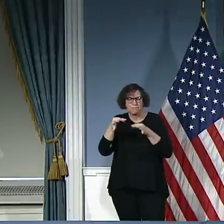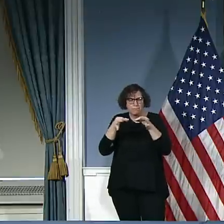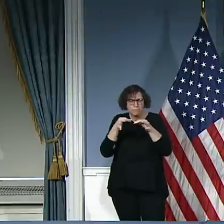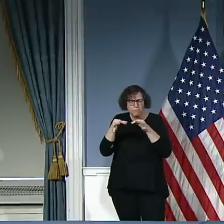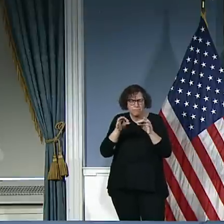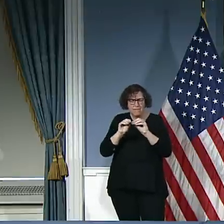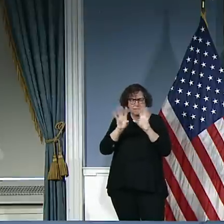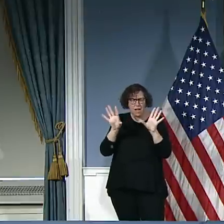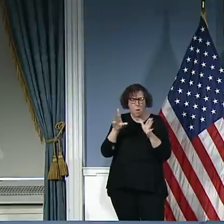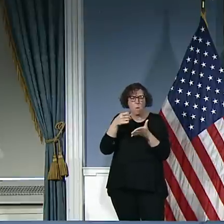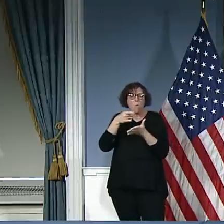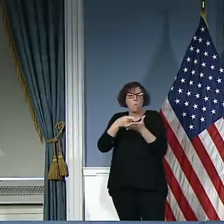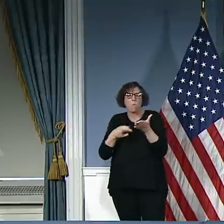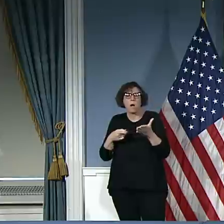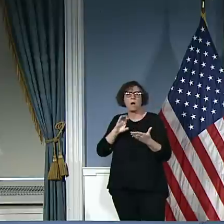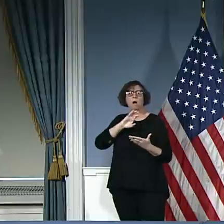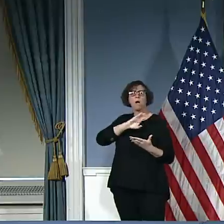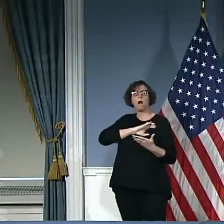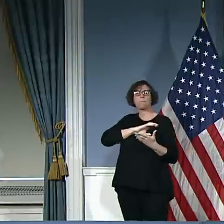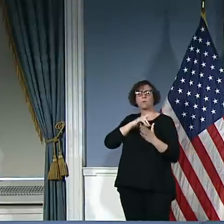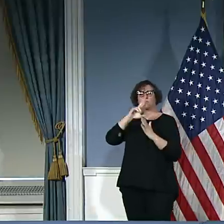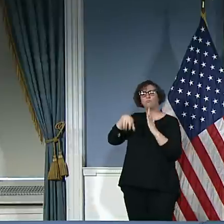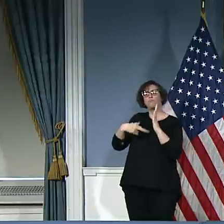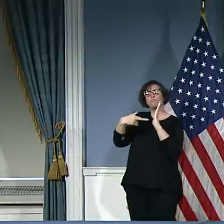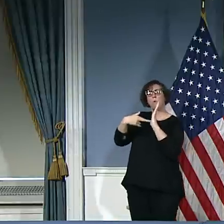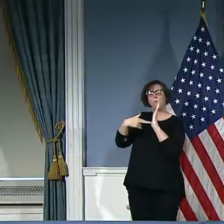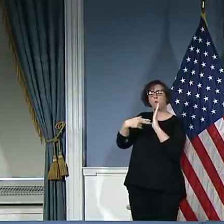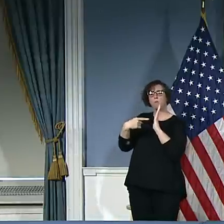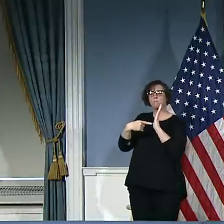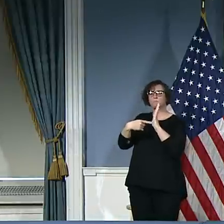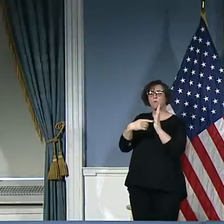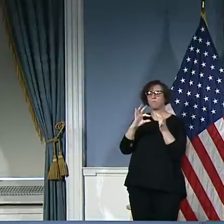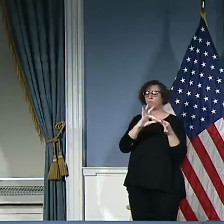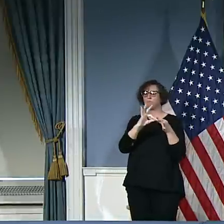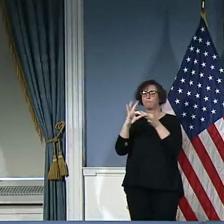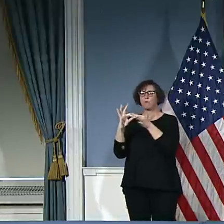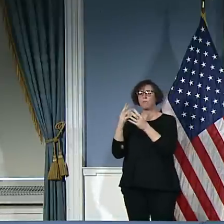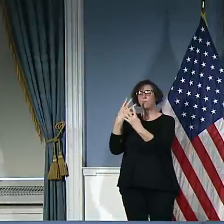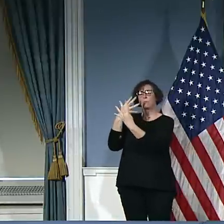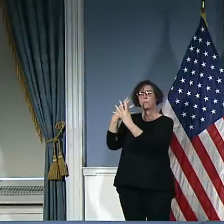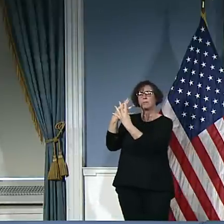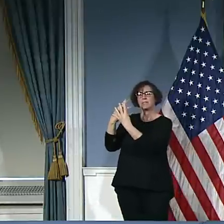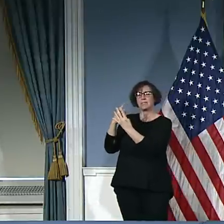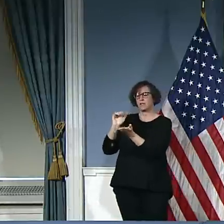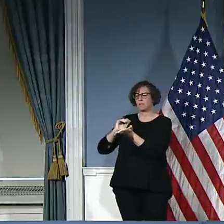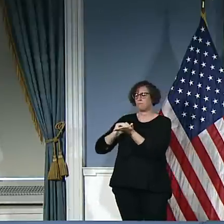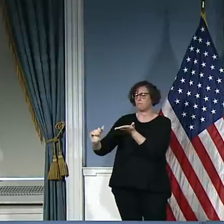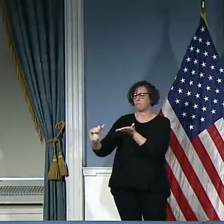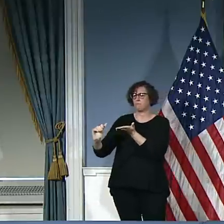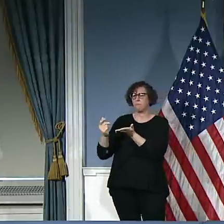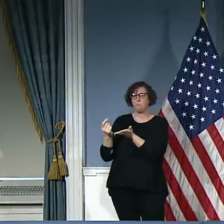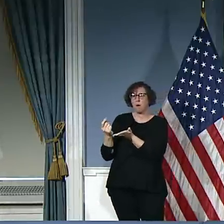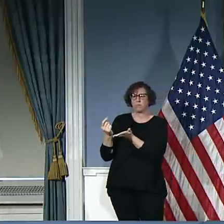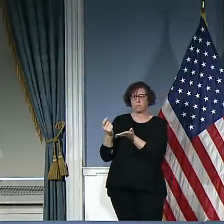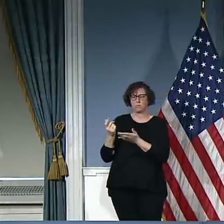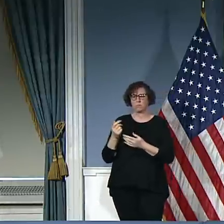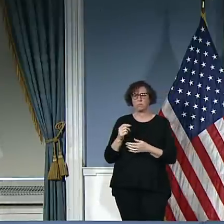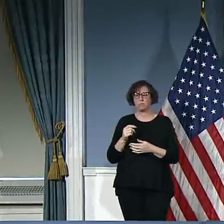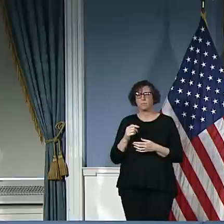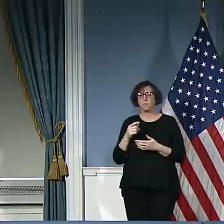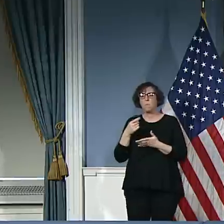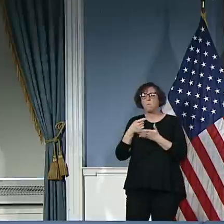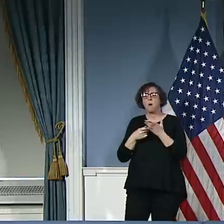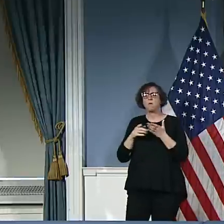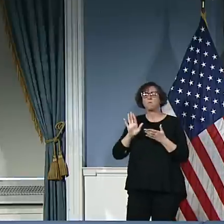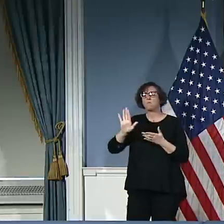in reviewing inmates for release and what you think of this policy of releasing Rikers,